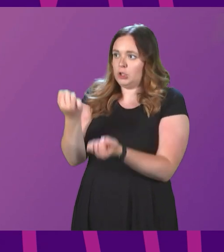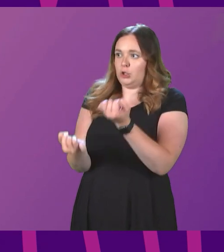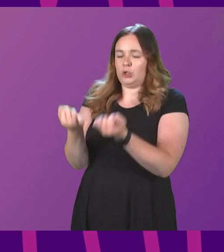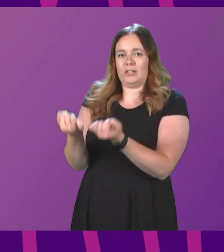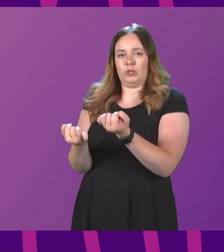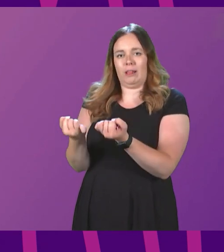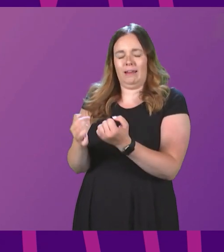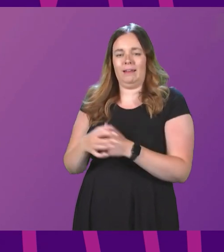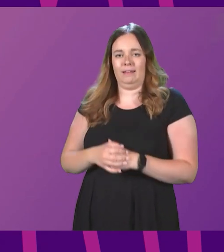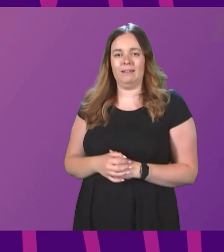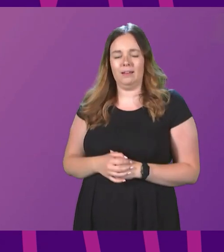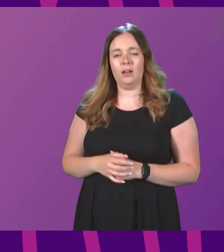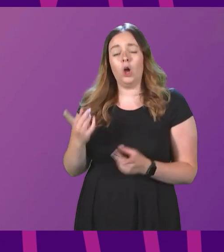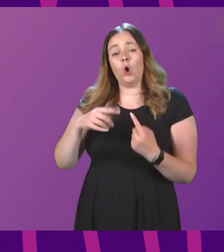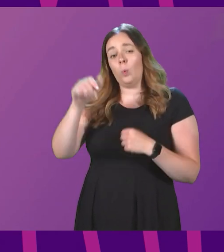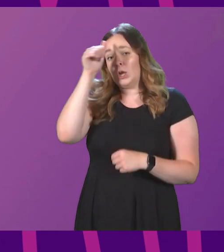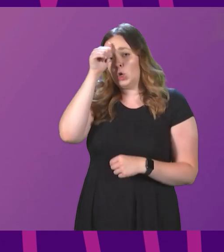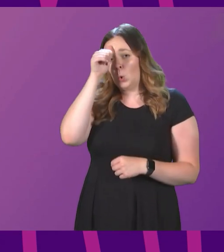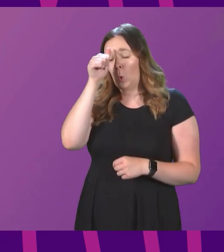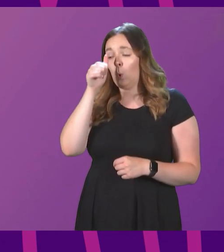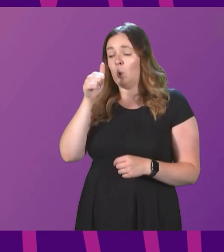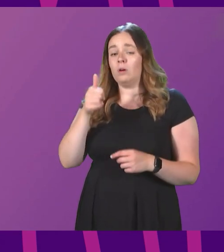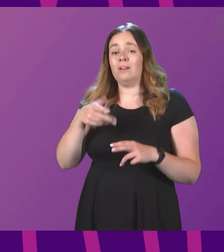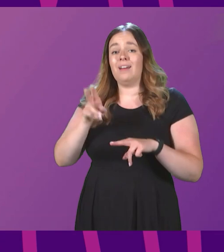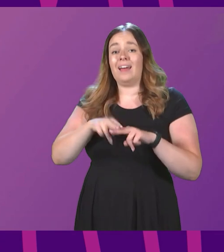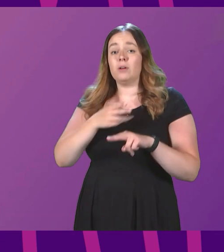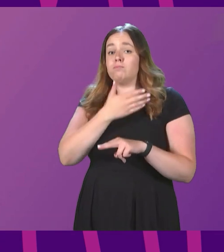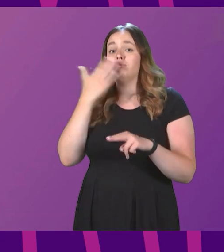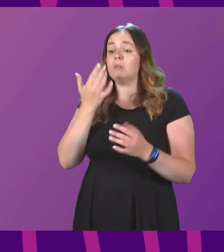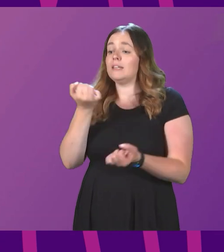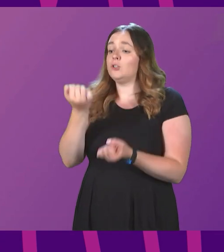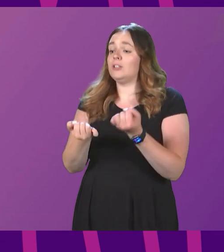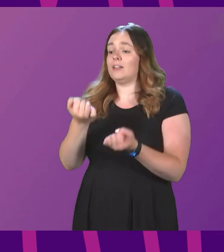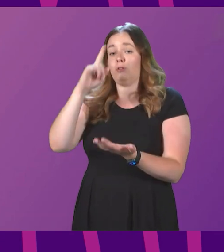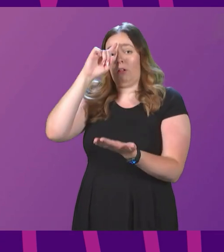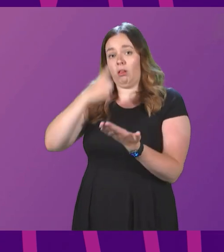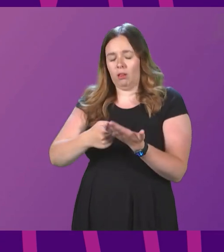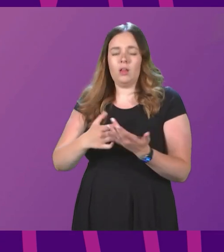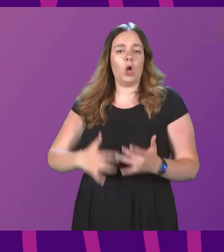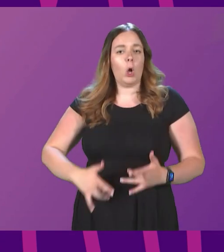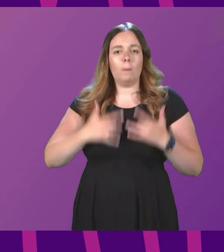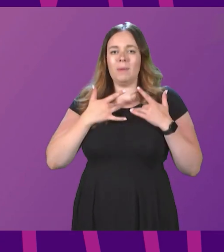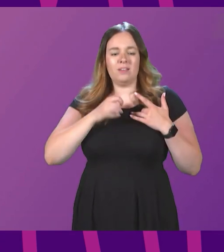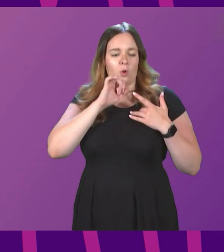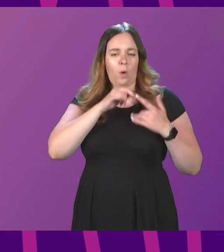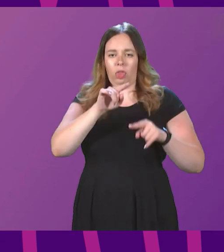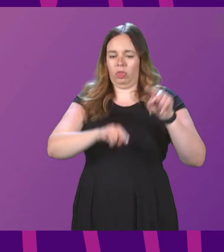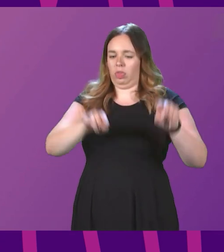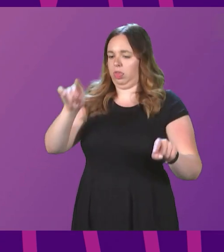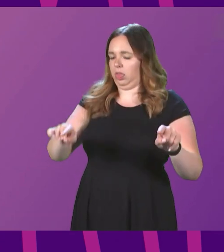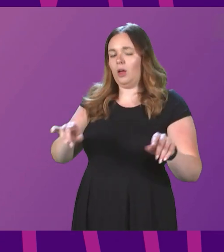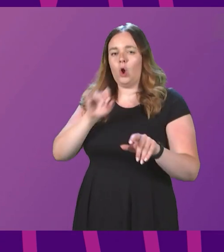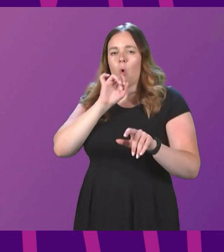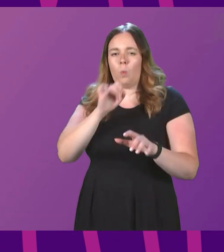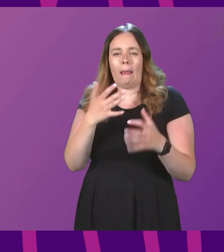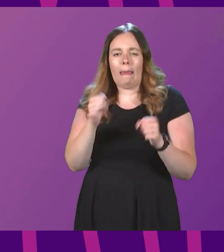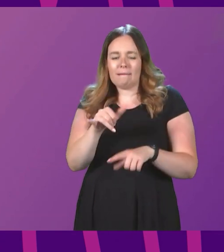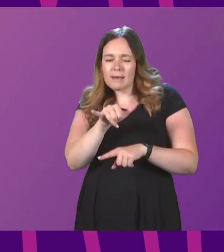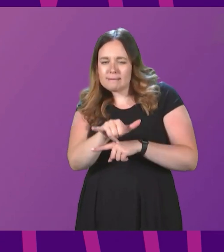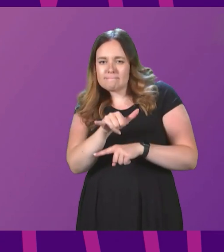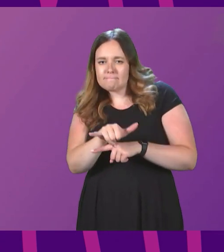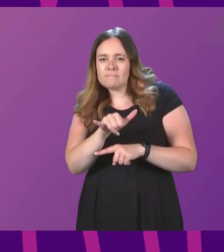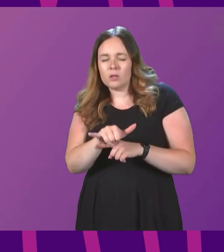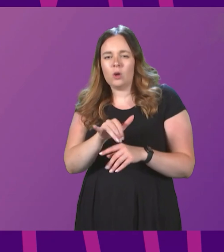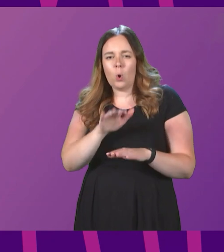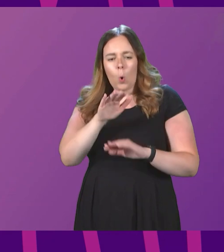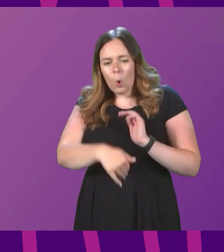and we know that for as long as there is no judicial determination, opinions will differ and doubt will continue to be cast on the